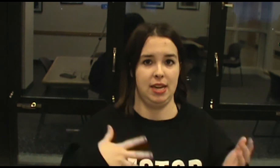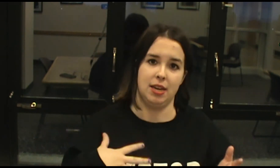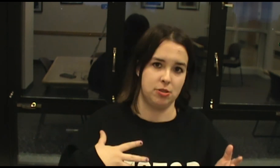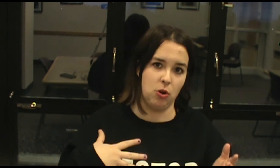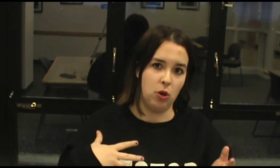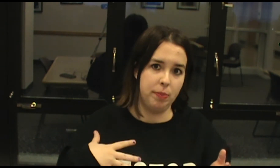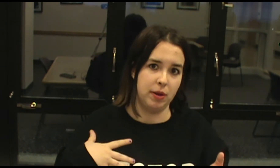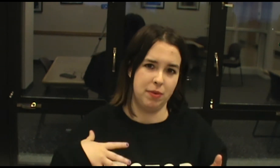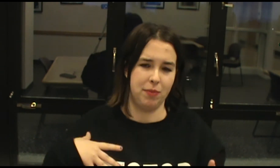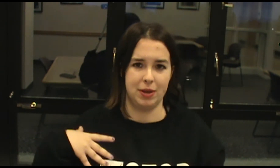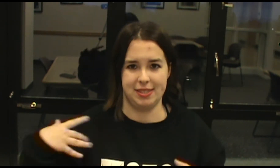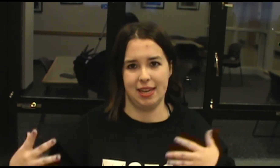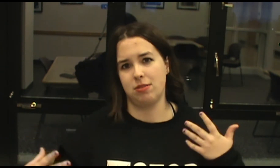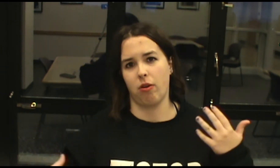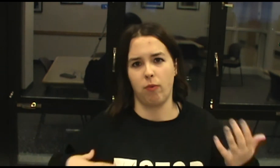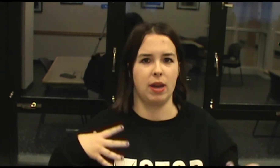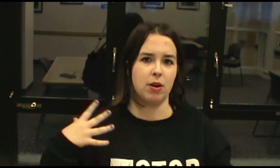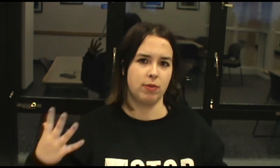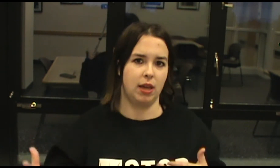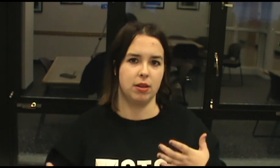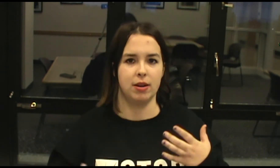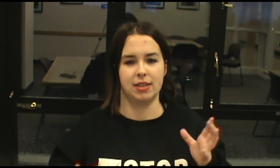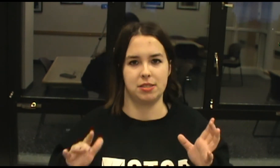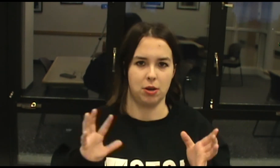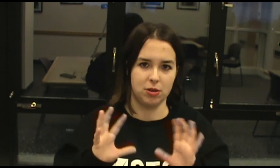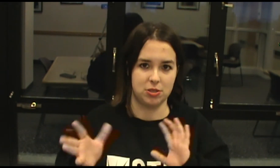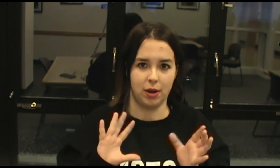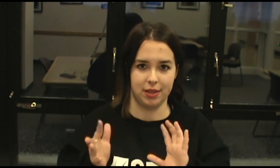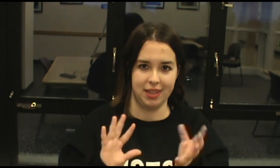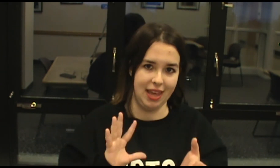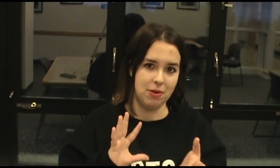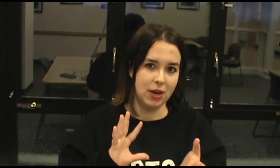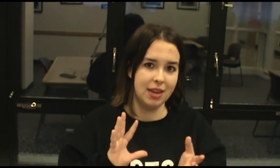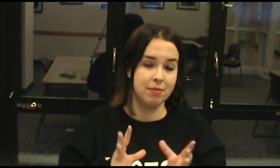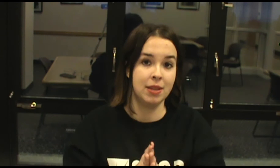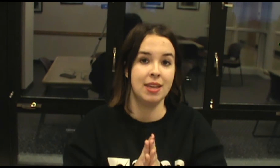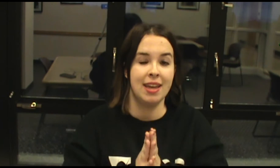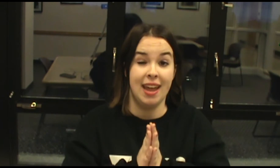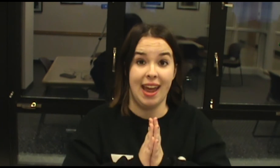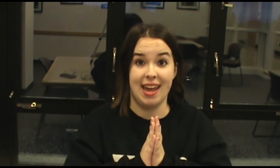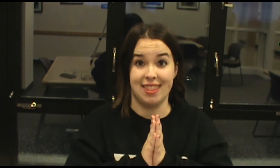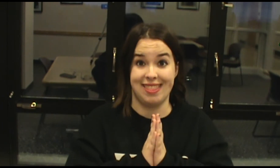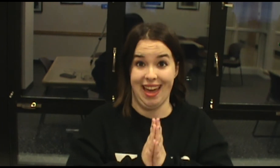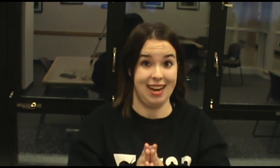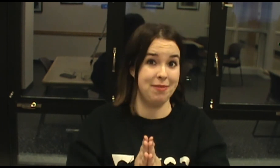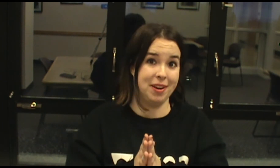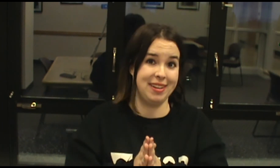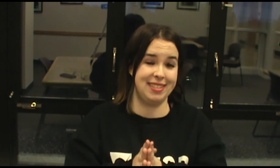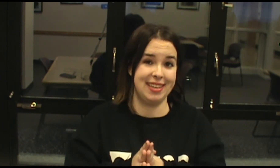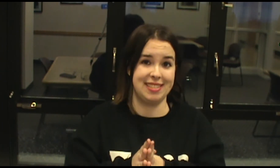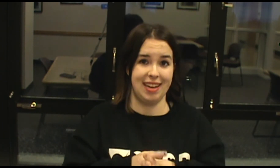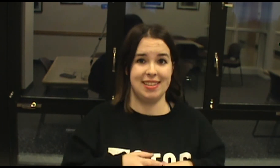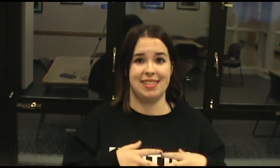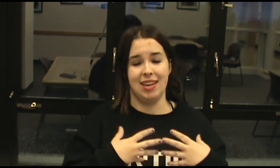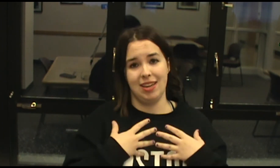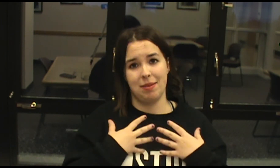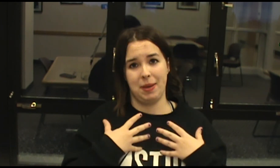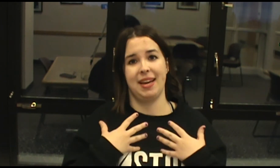take control but one side sort of winning over the other and it's her struggling that way. And that I'm very excited to see because